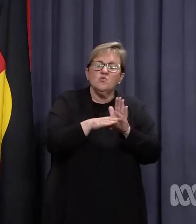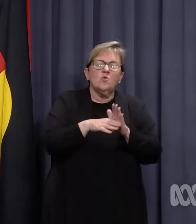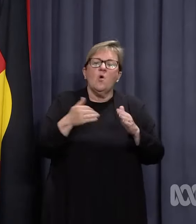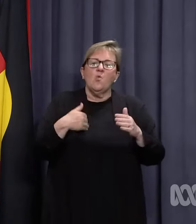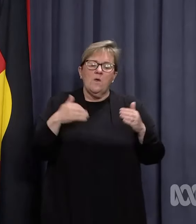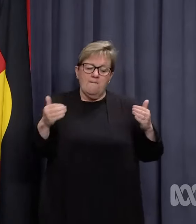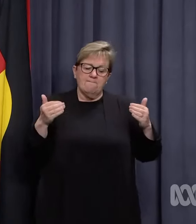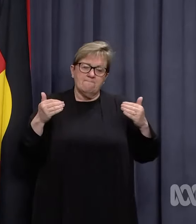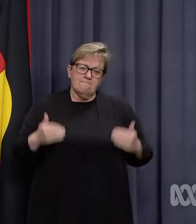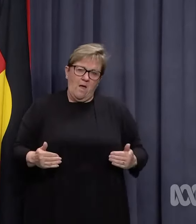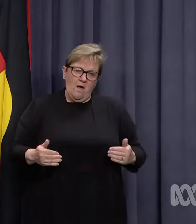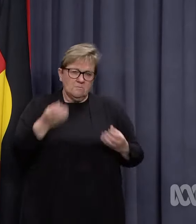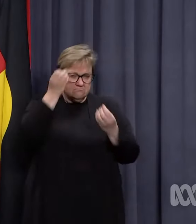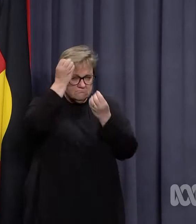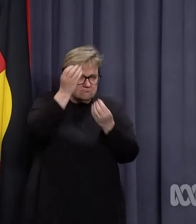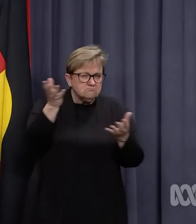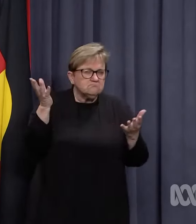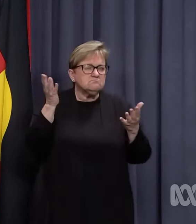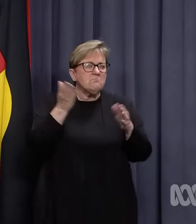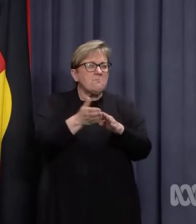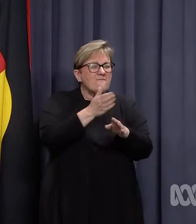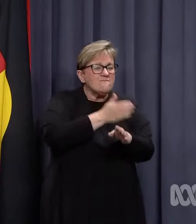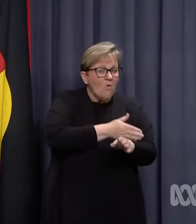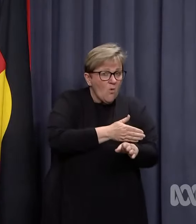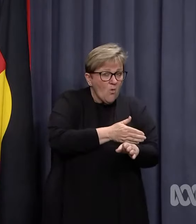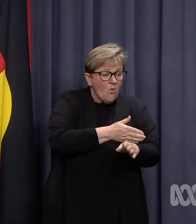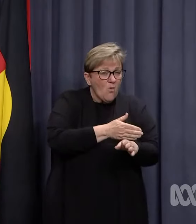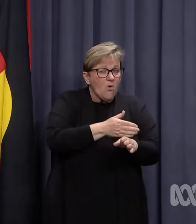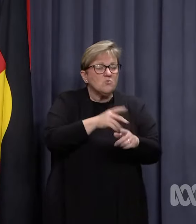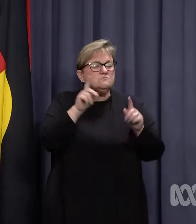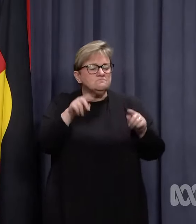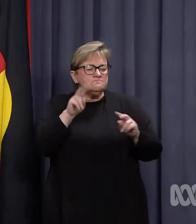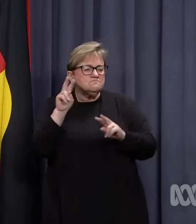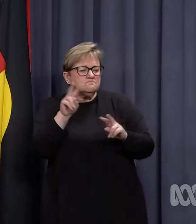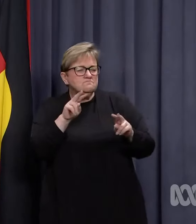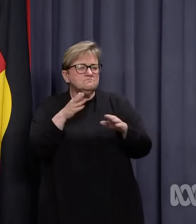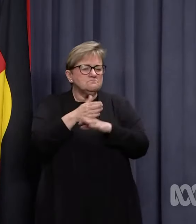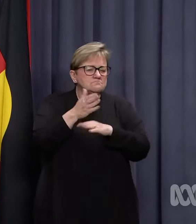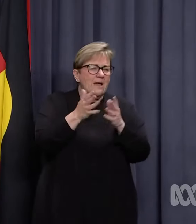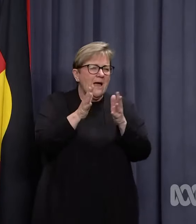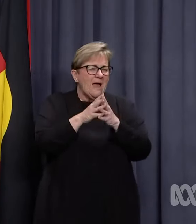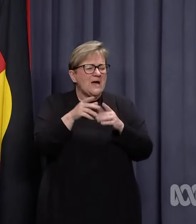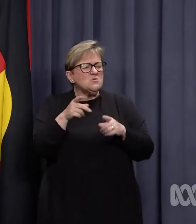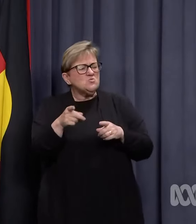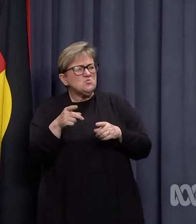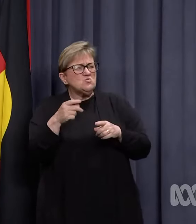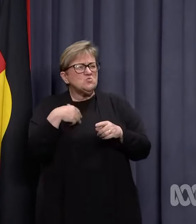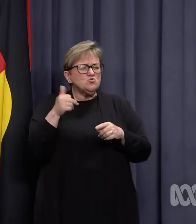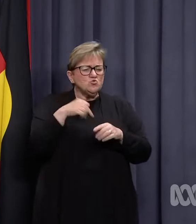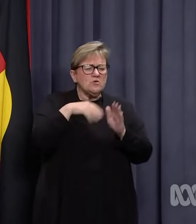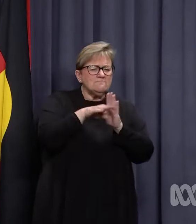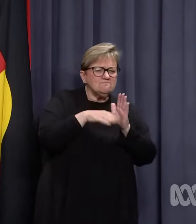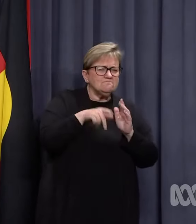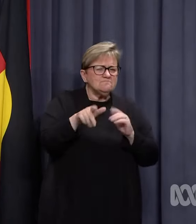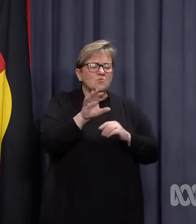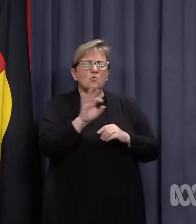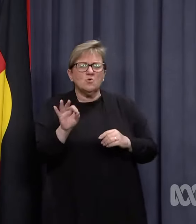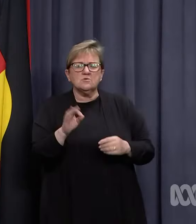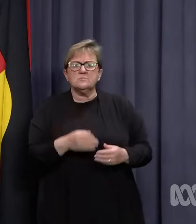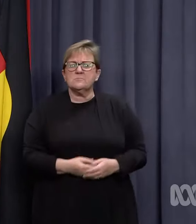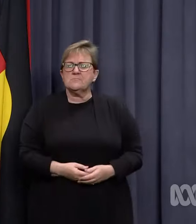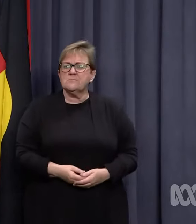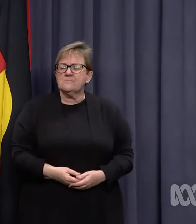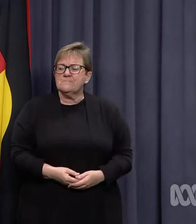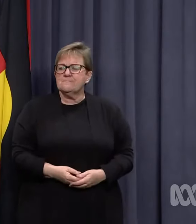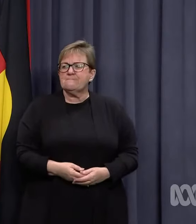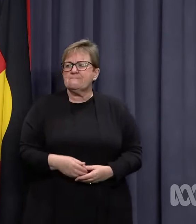this is to give notice, to allow those industries to look at their operations. Will it be applicable for them, and to allow them to put that in place?